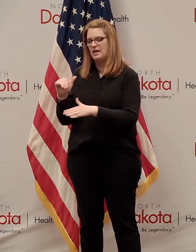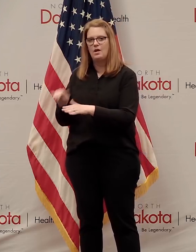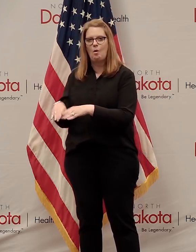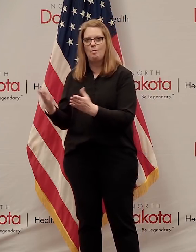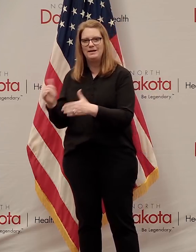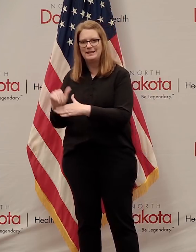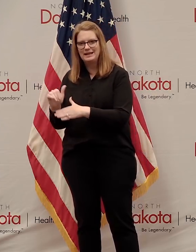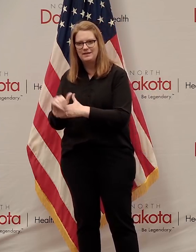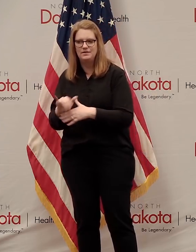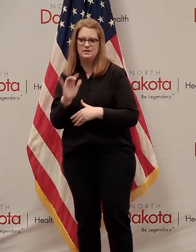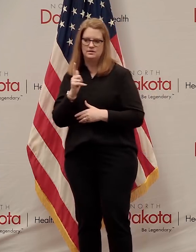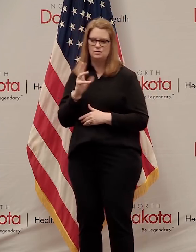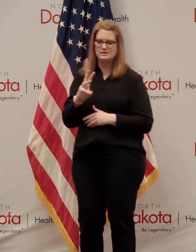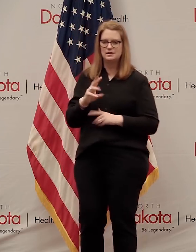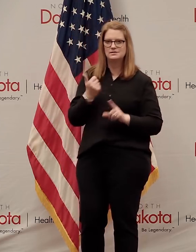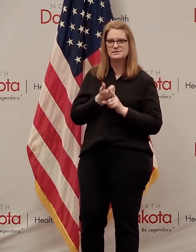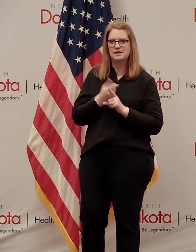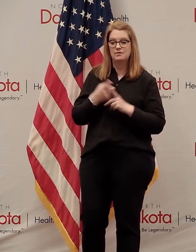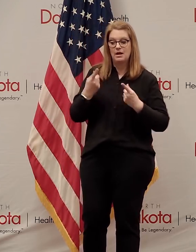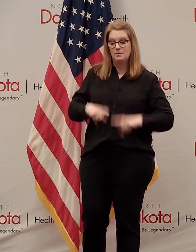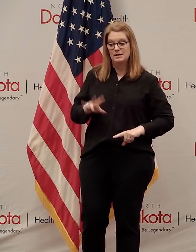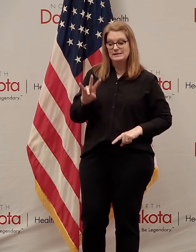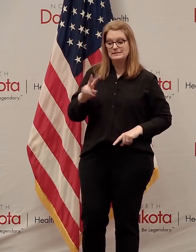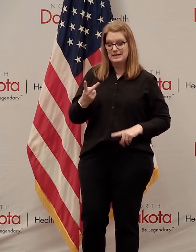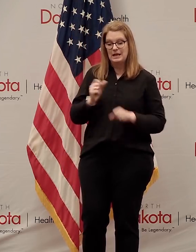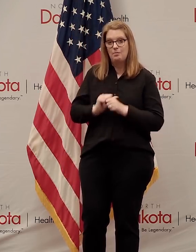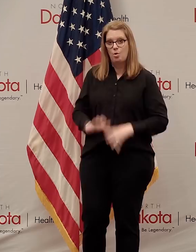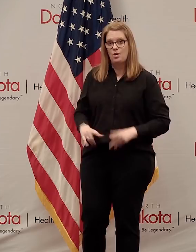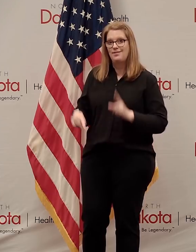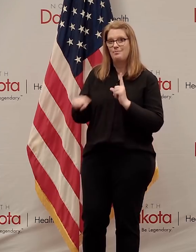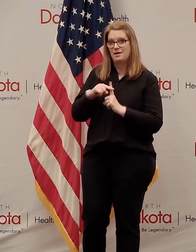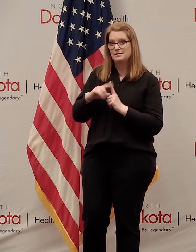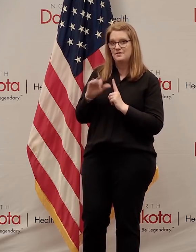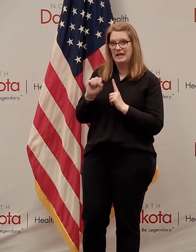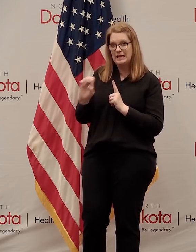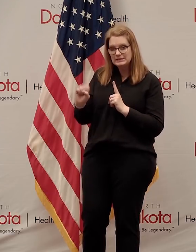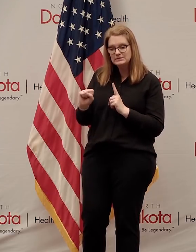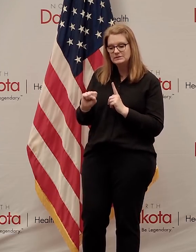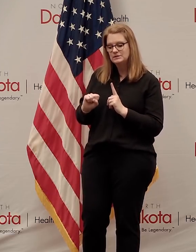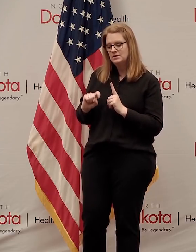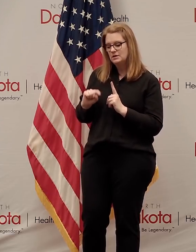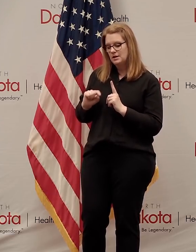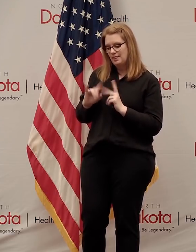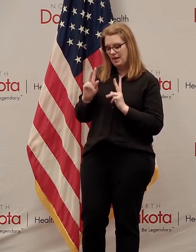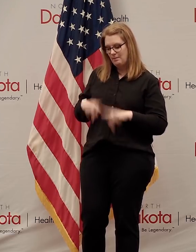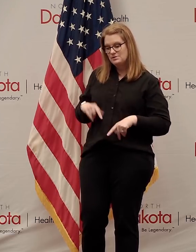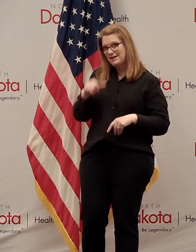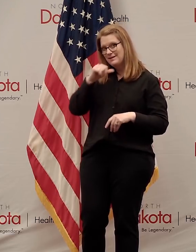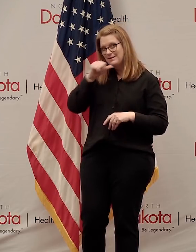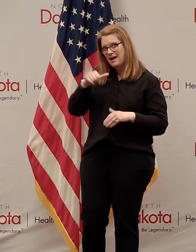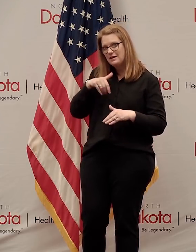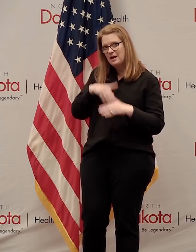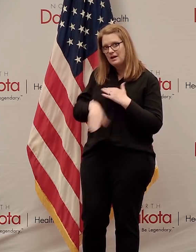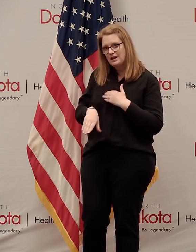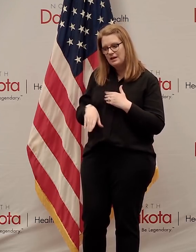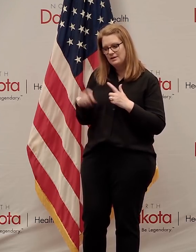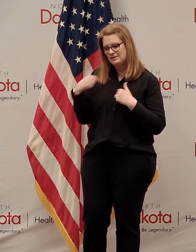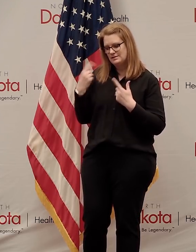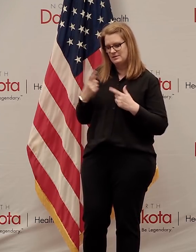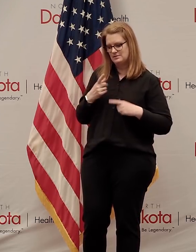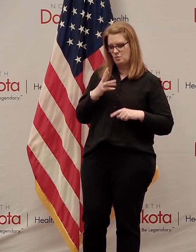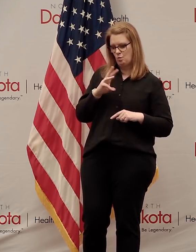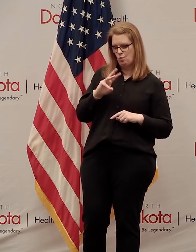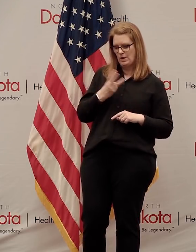26th, they got notified by a second employee that they were confirmed positive. That individual had not been in the facility since Wednesday, April